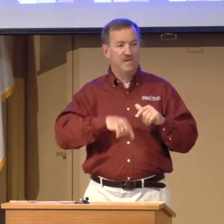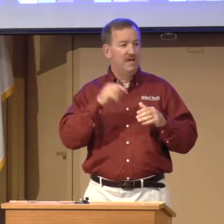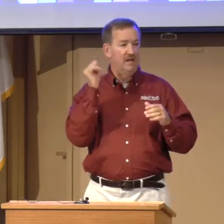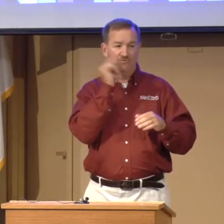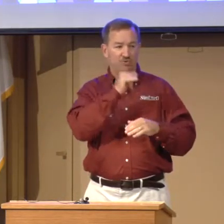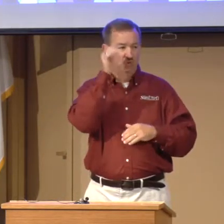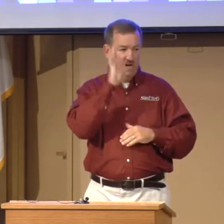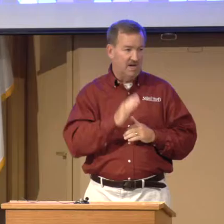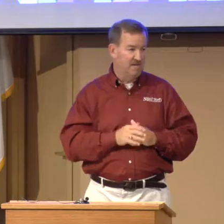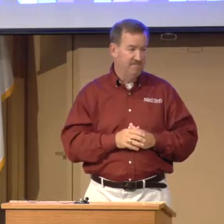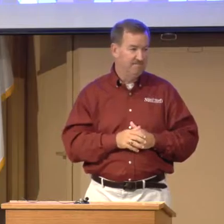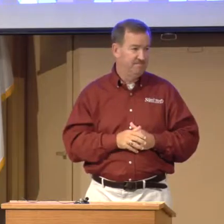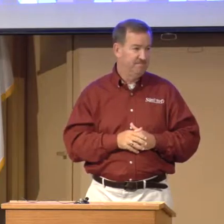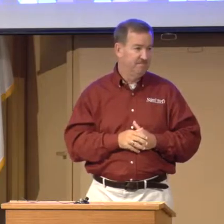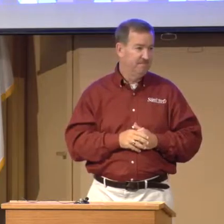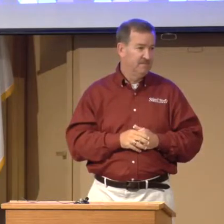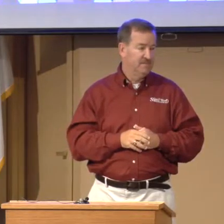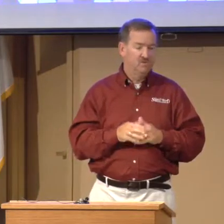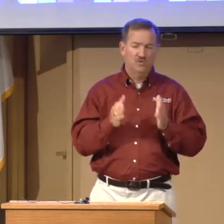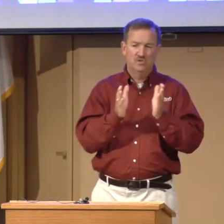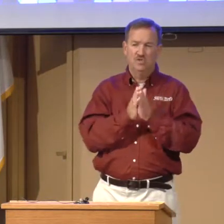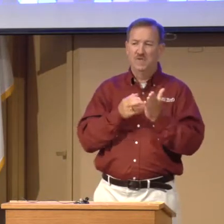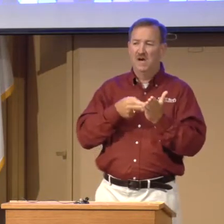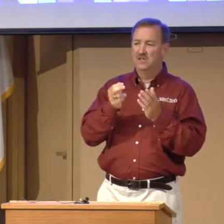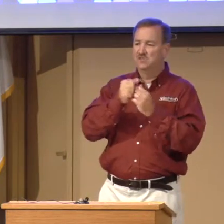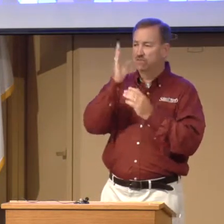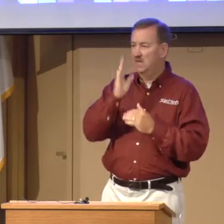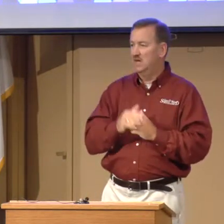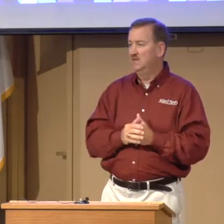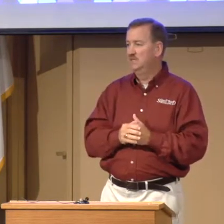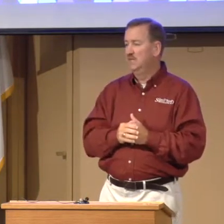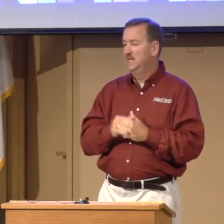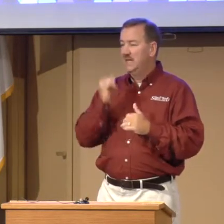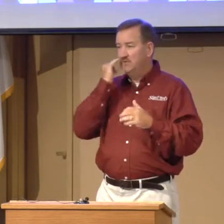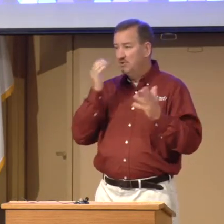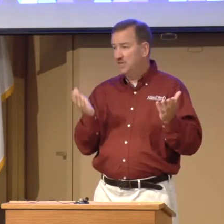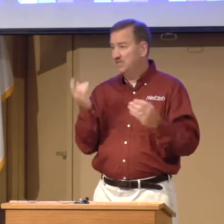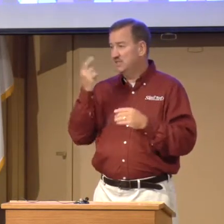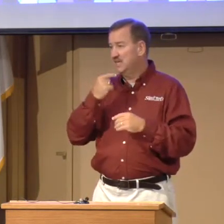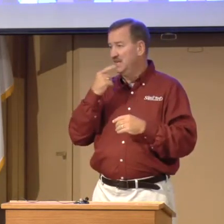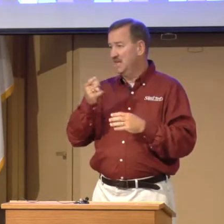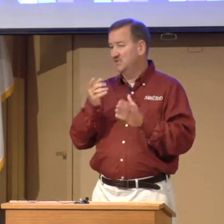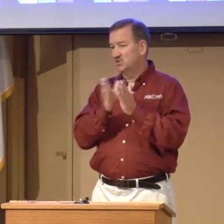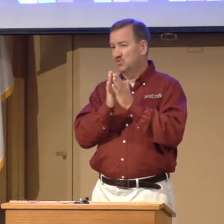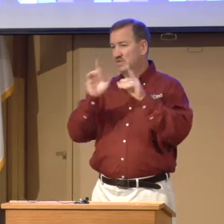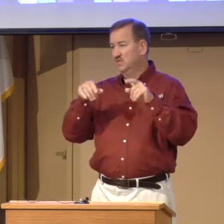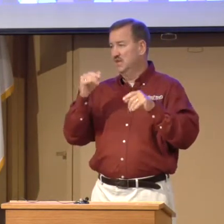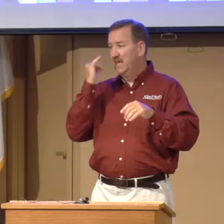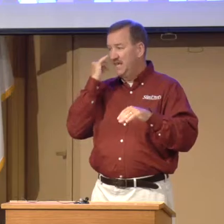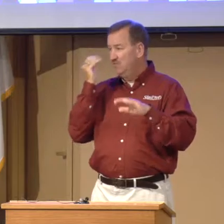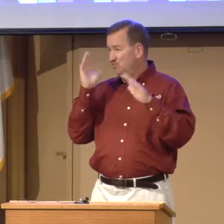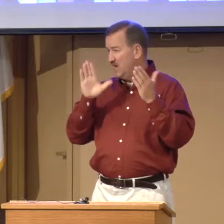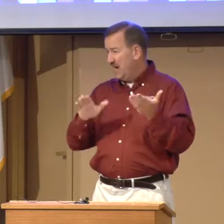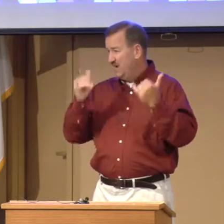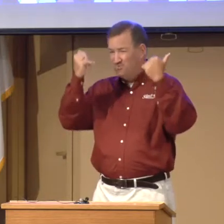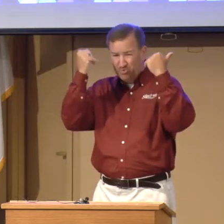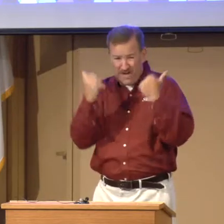cannot fool God. So I want you to be honest with God. If you're here today and answer the question, if you died right